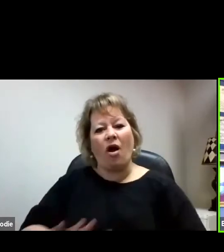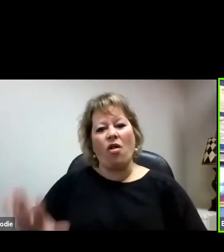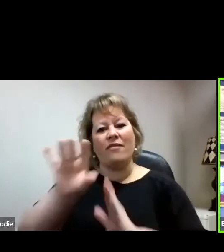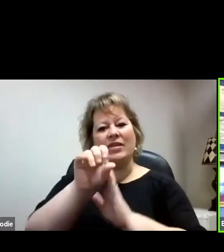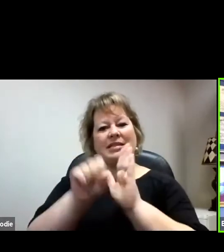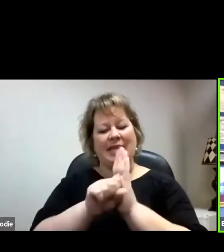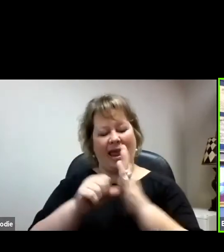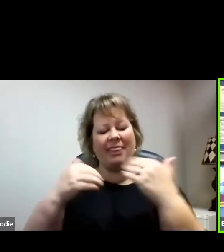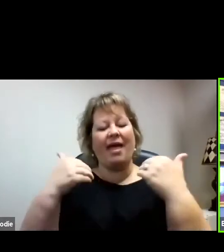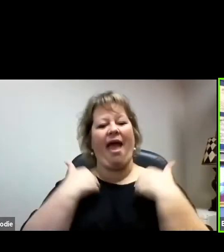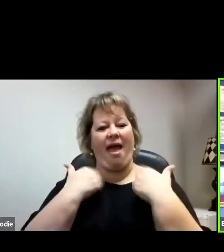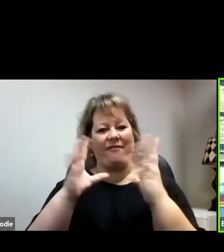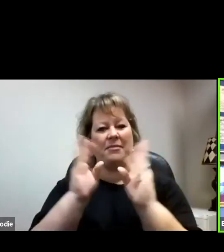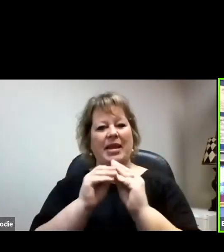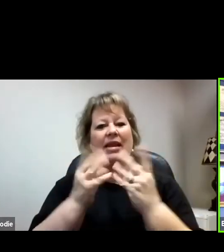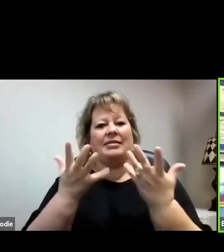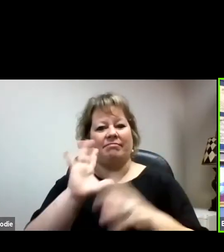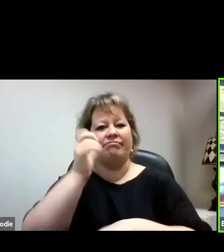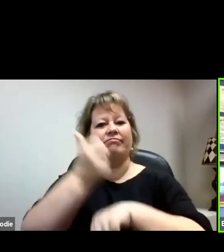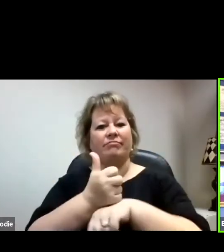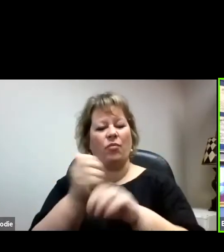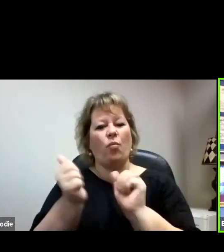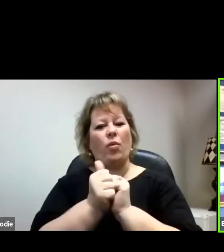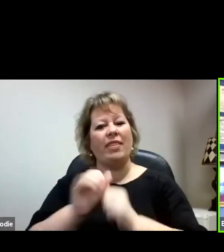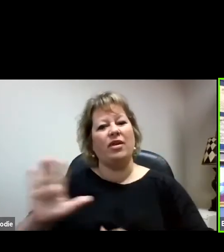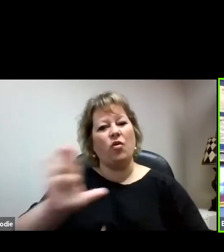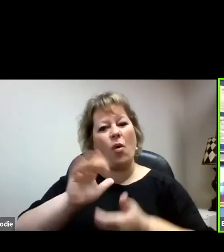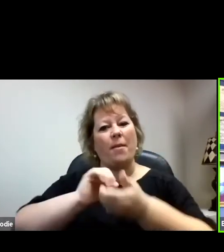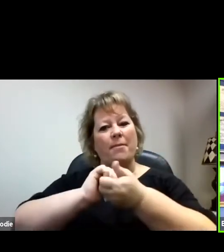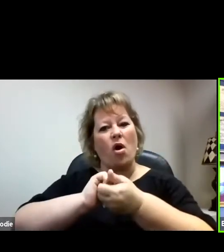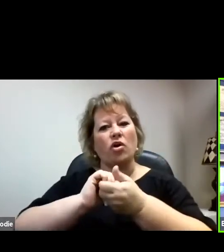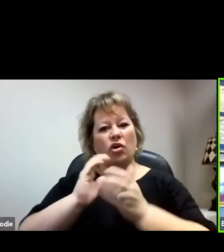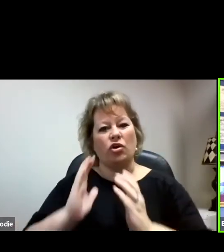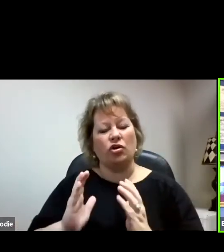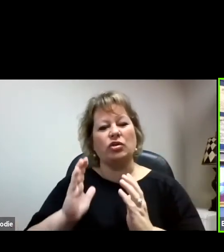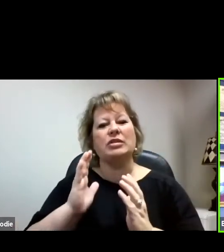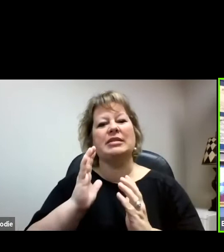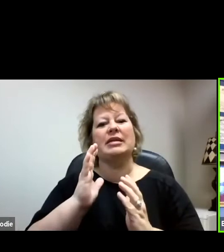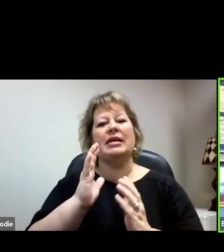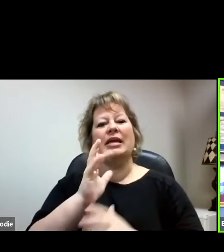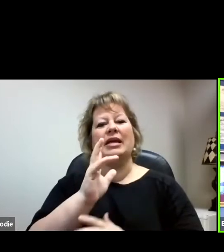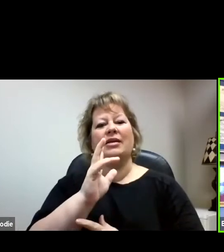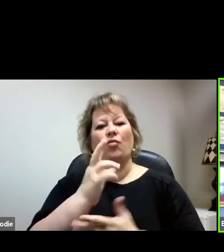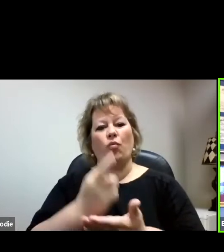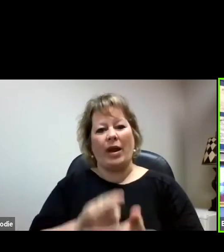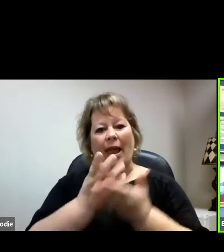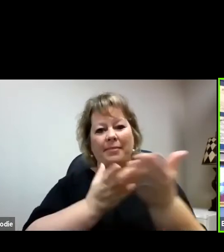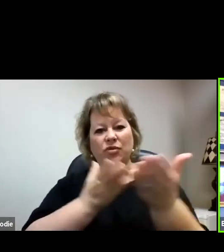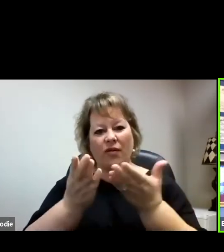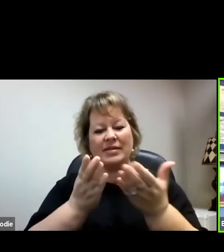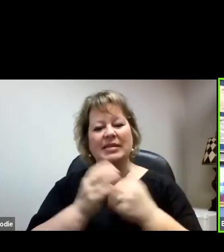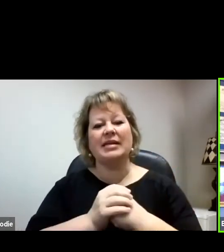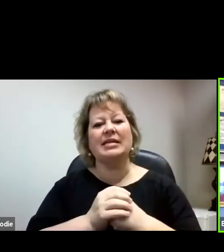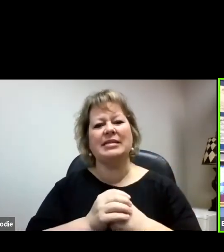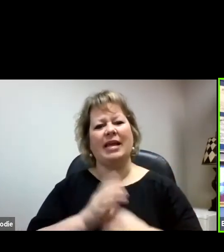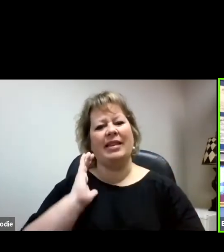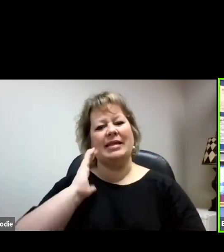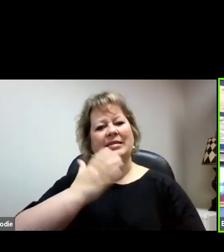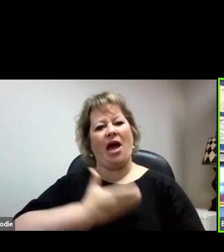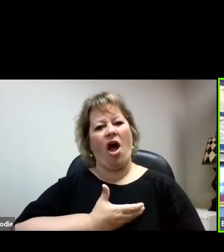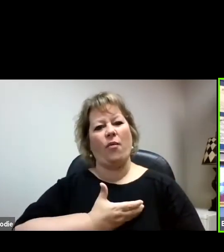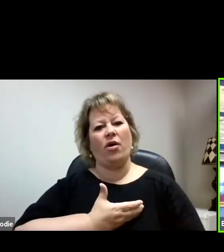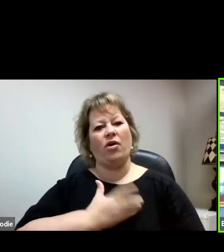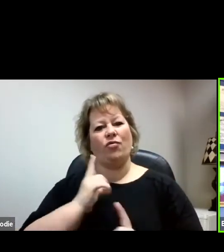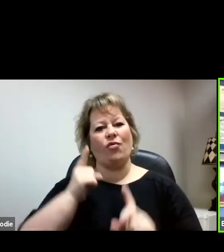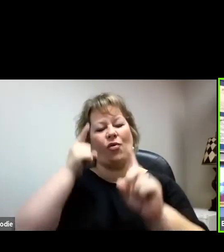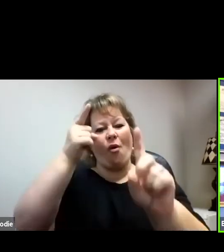of your partners and colleagues in rehab services, vocational services. And it's our goal, and we